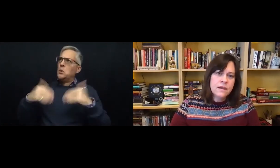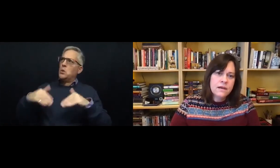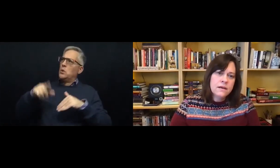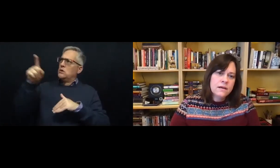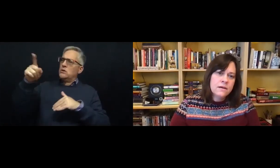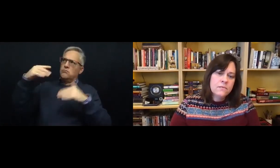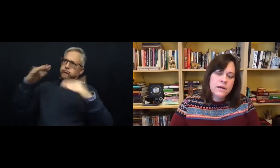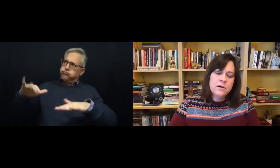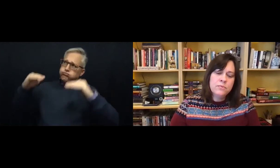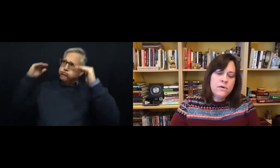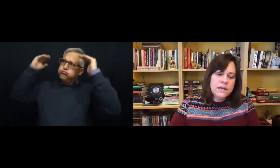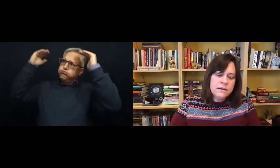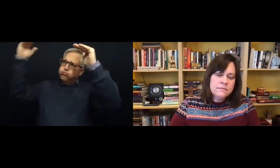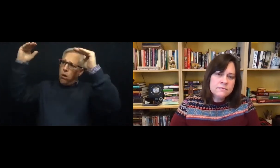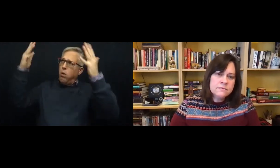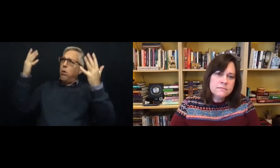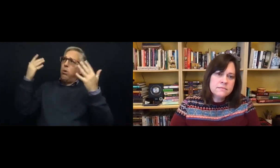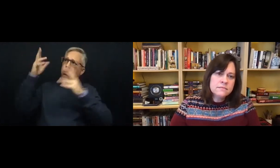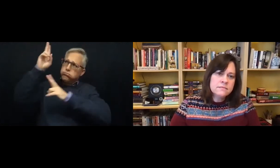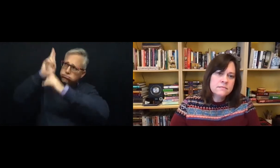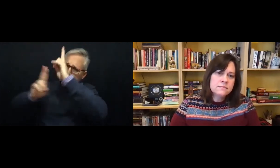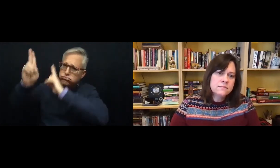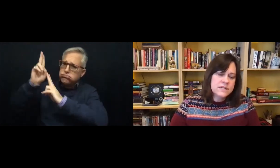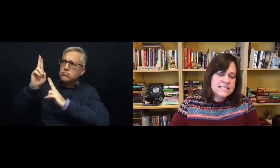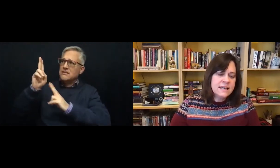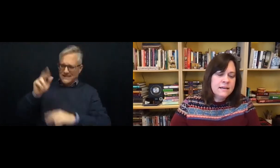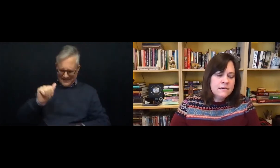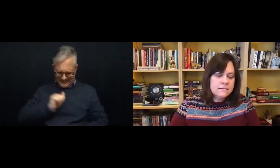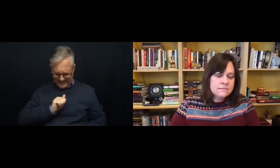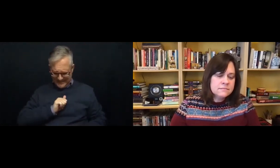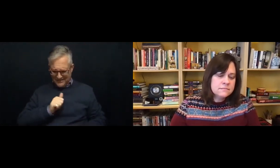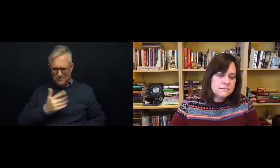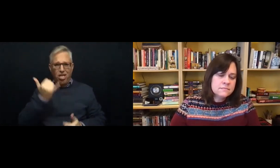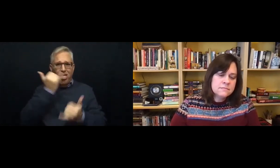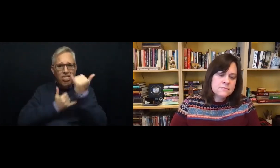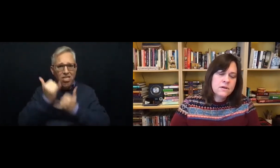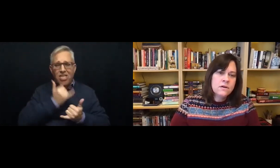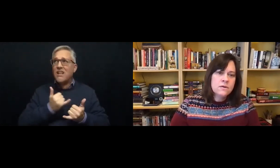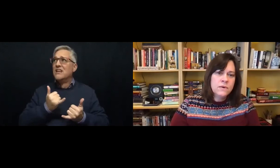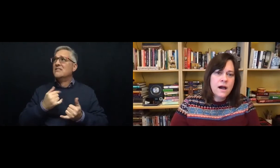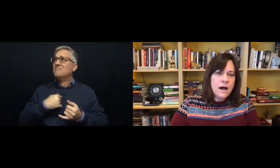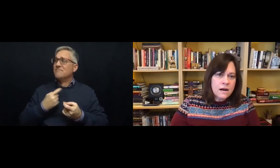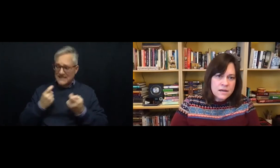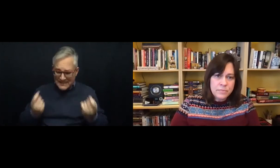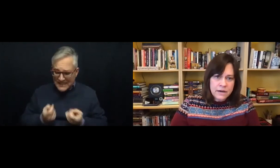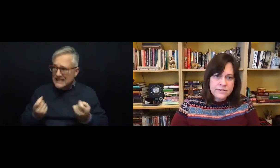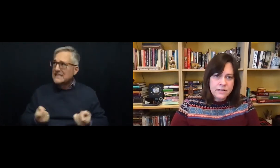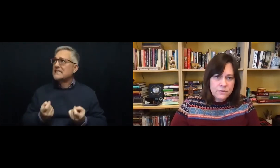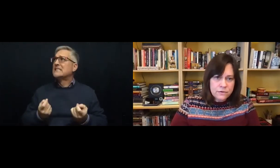we are broken we sin we are compared to you